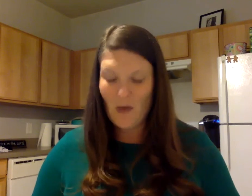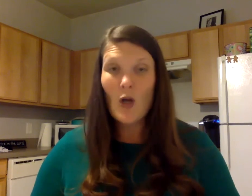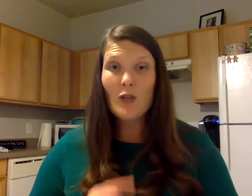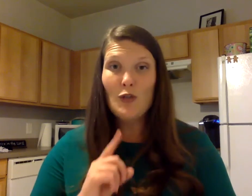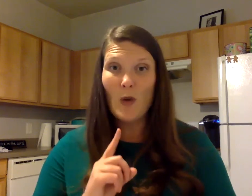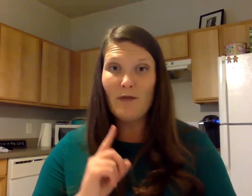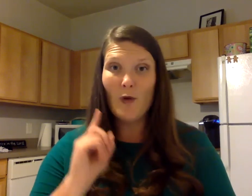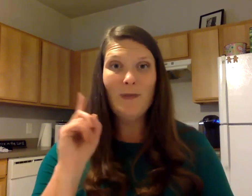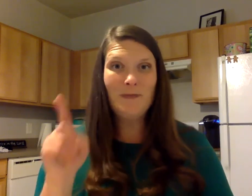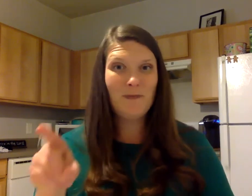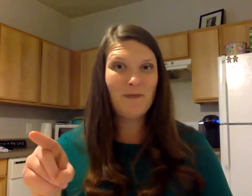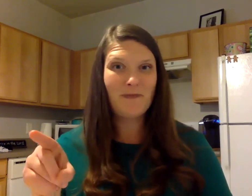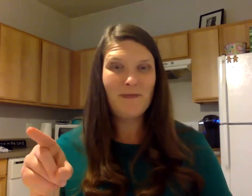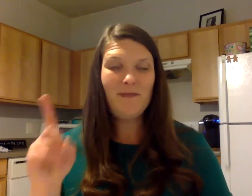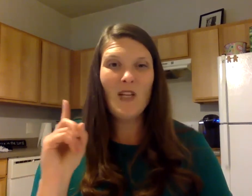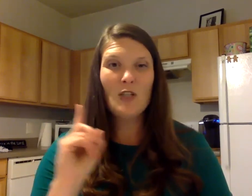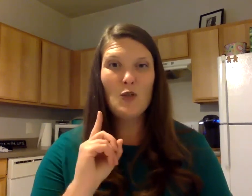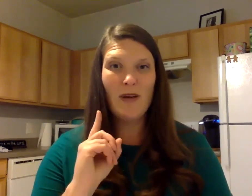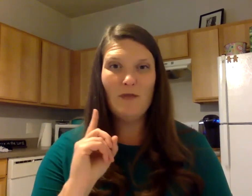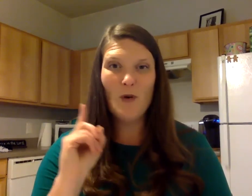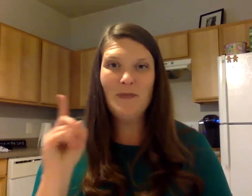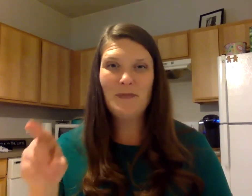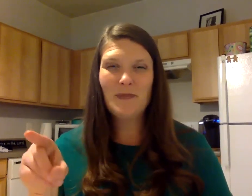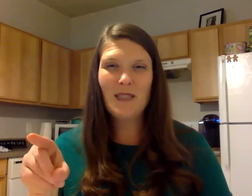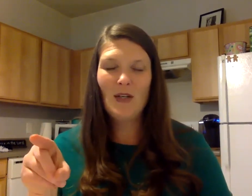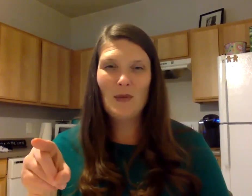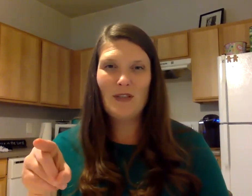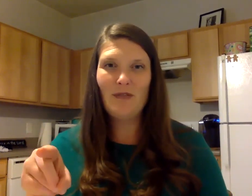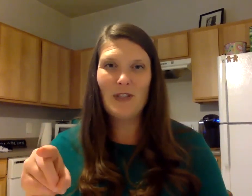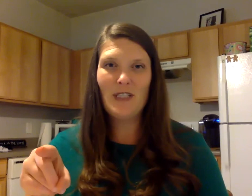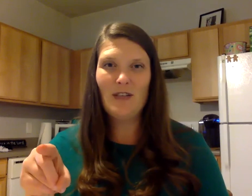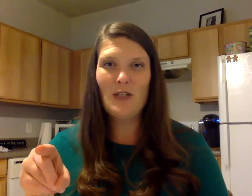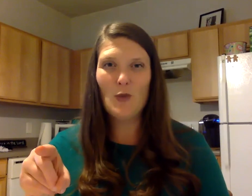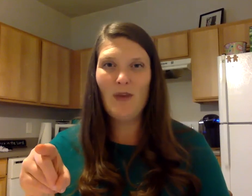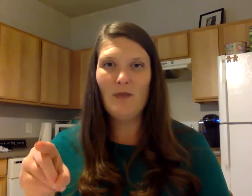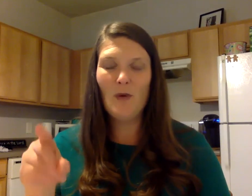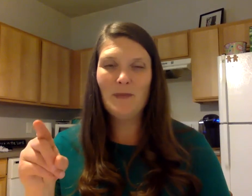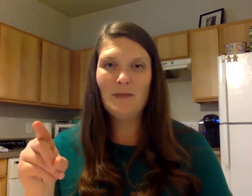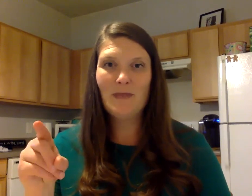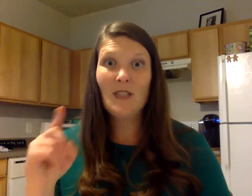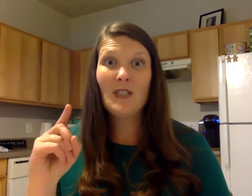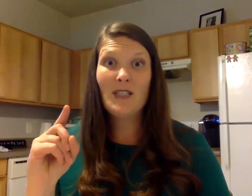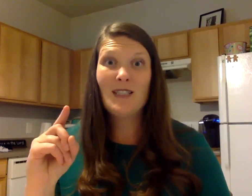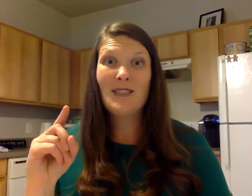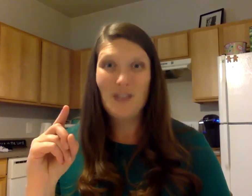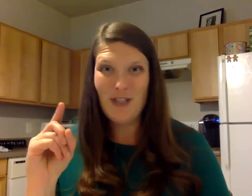joyful joyful it's the first sound in joyful good